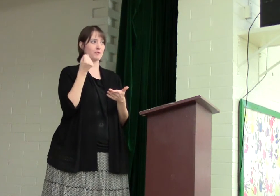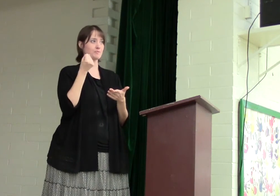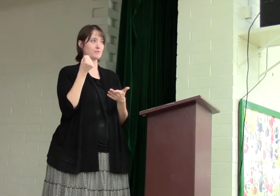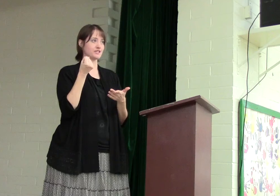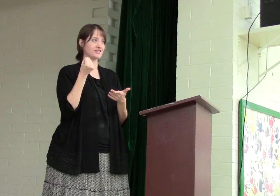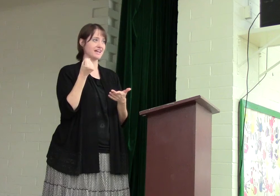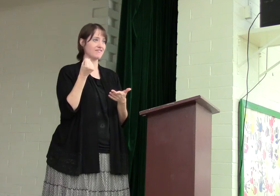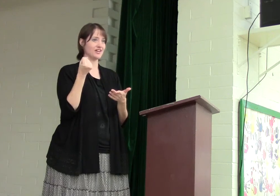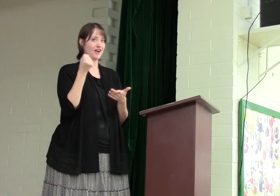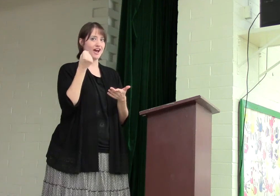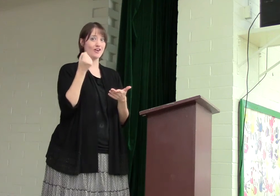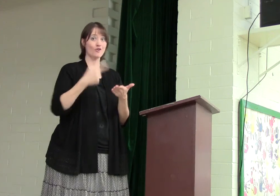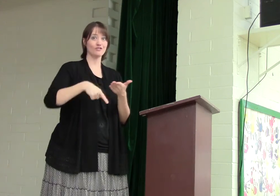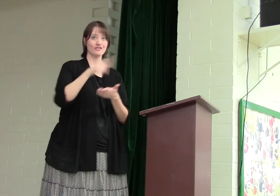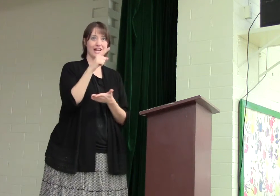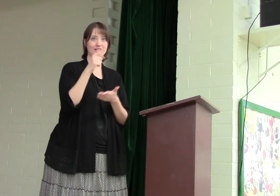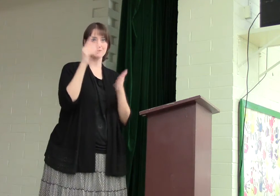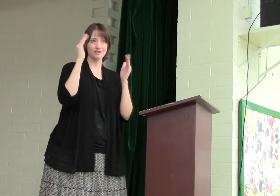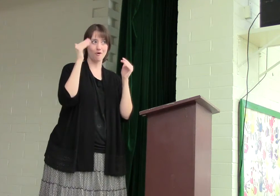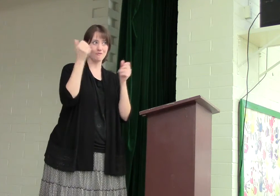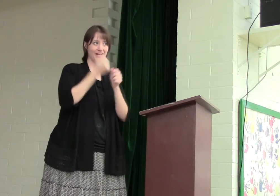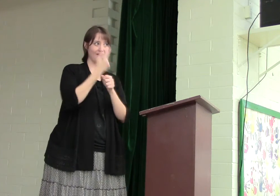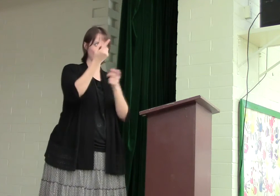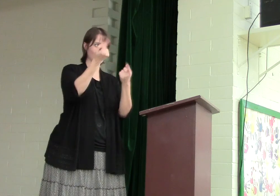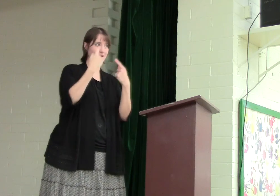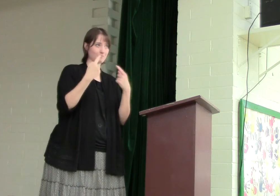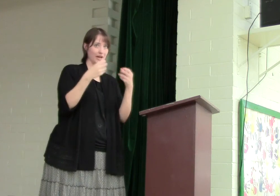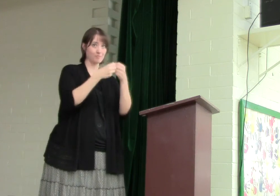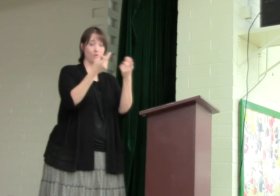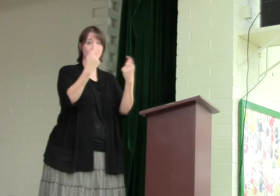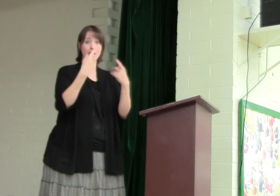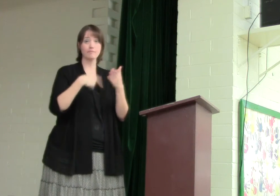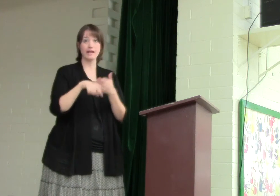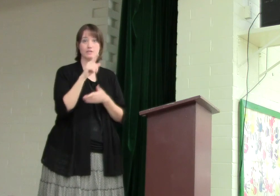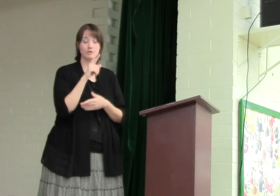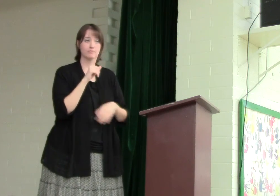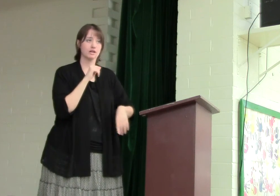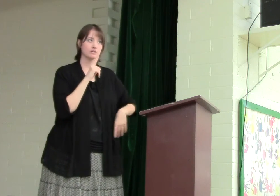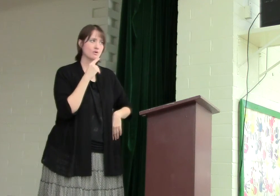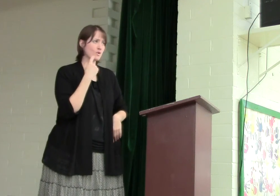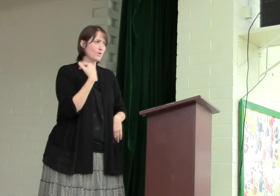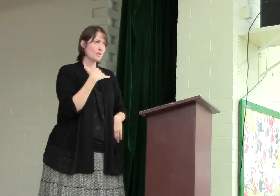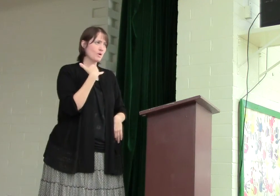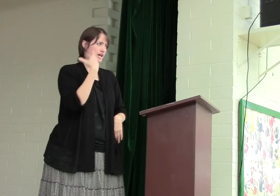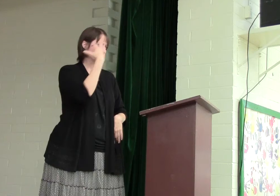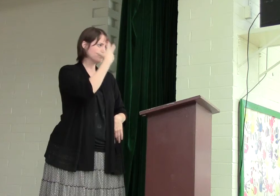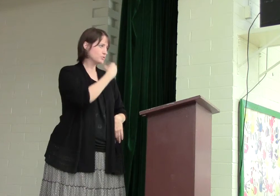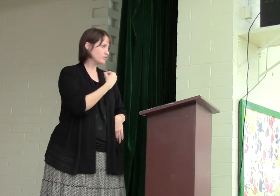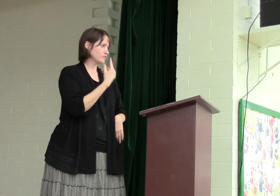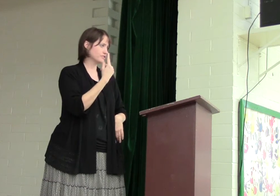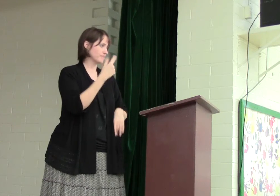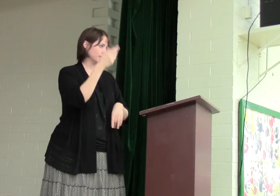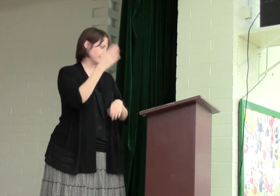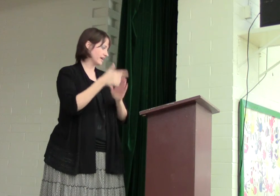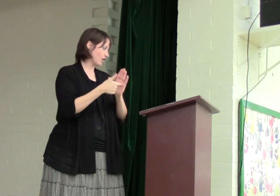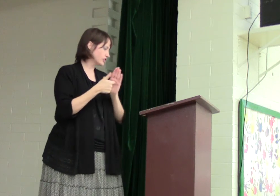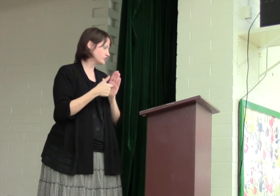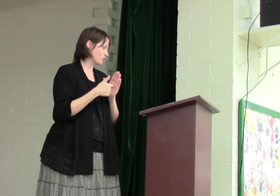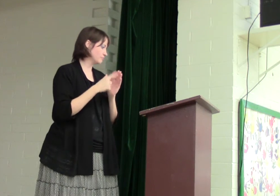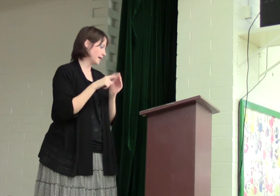I'm supposed to save it and hold it for next week. So hopefully everyone comes back and more come next week, because it's a beautiful something that God showed me